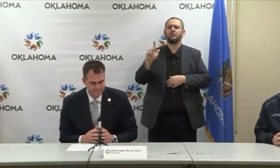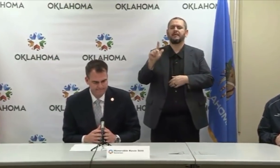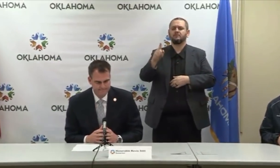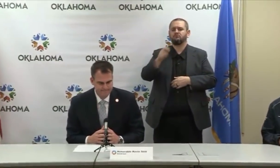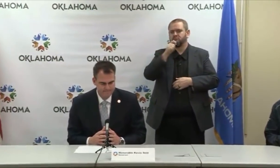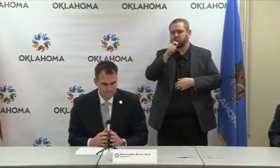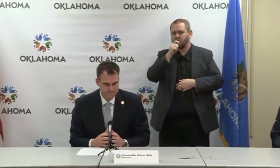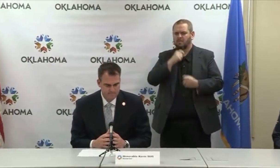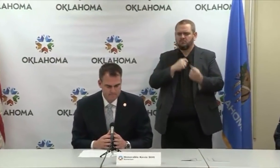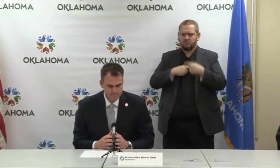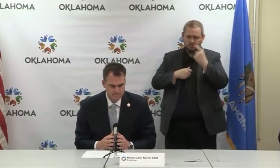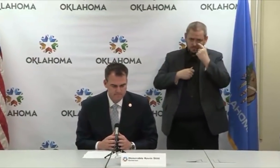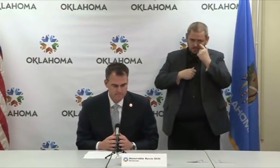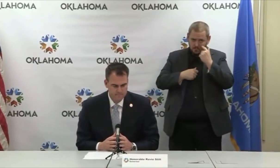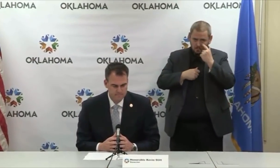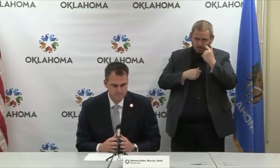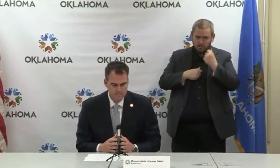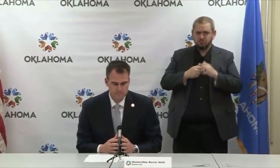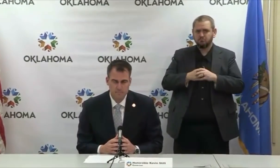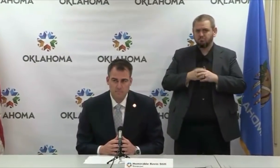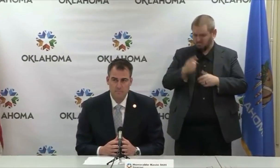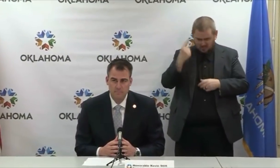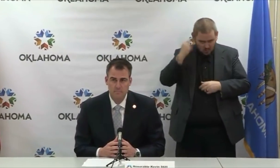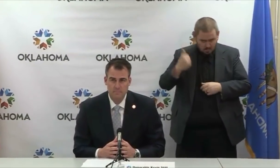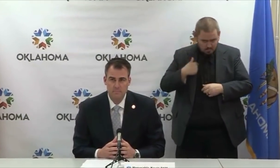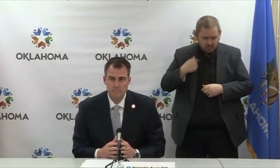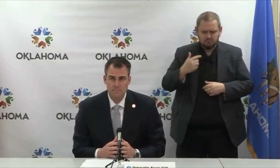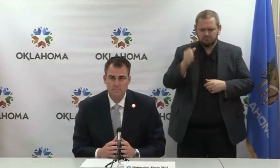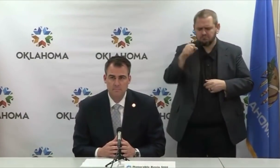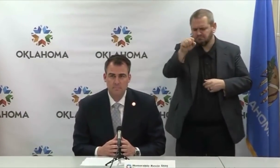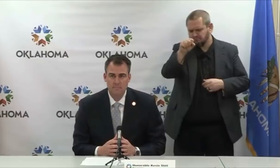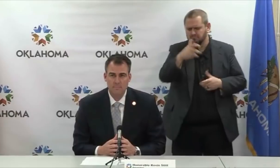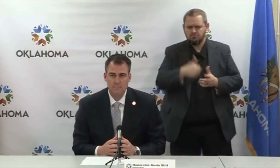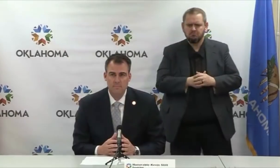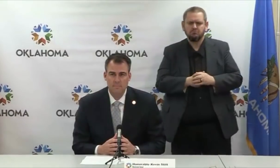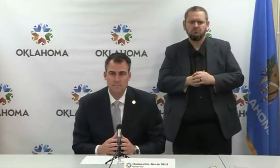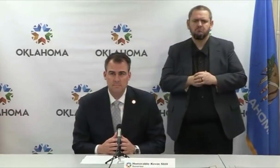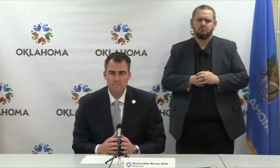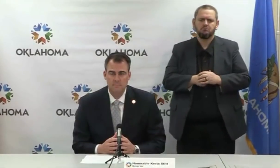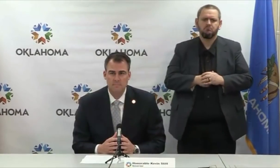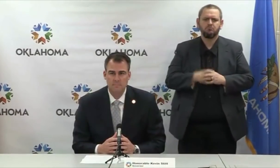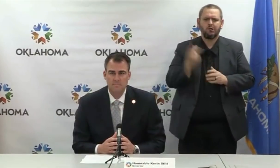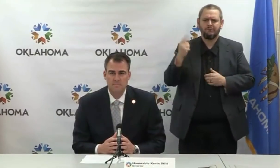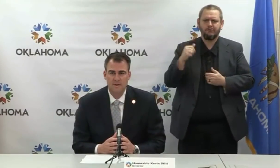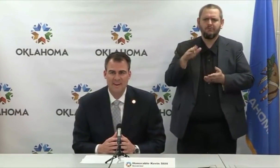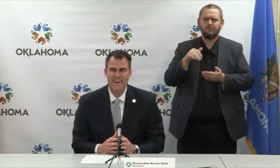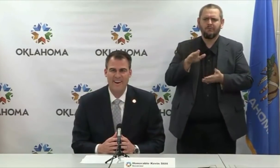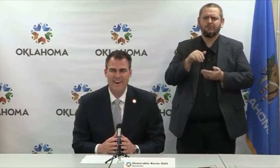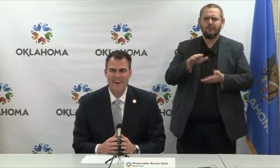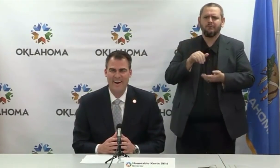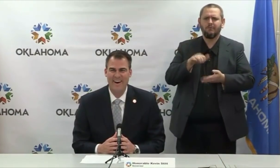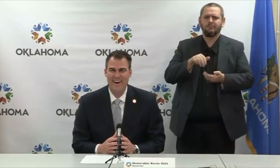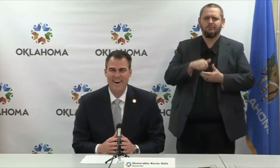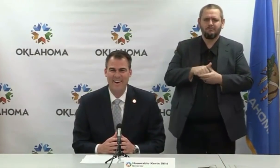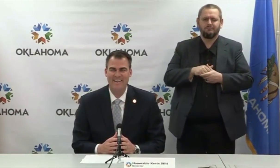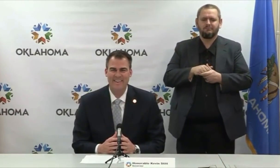I've got a quick example, and then I'll ask my question. I won't take too much of your time. Sorry, we've got the dog here.